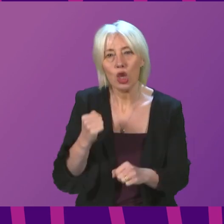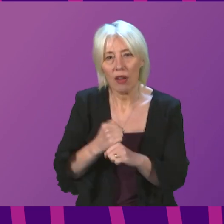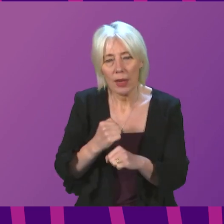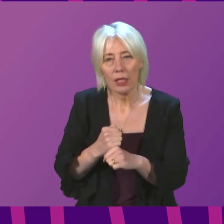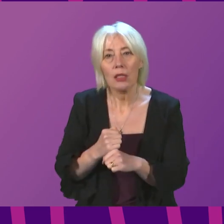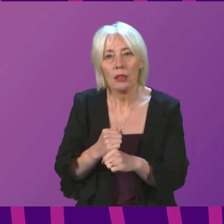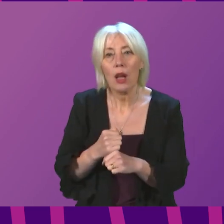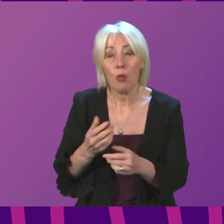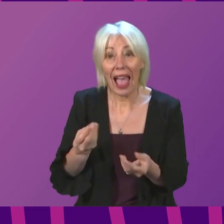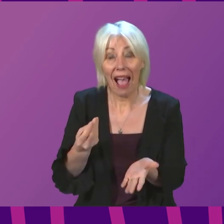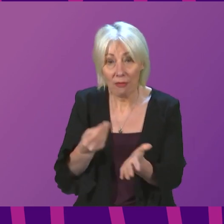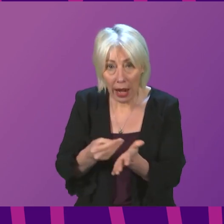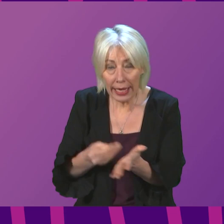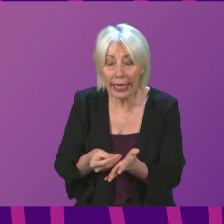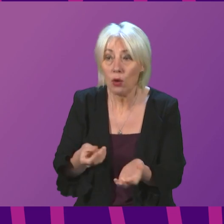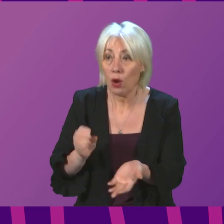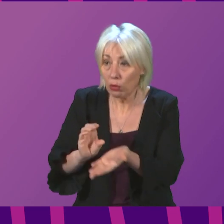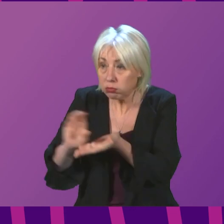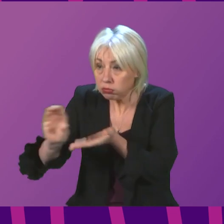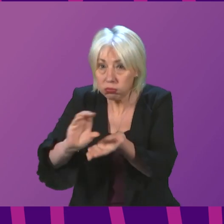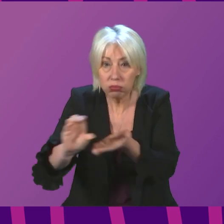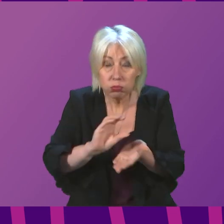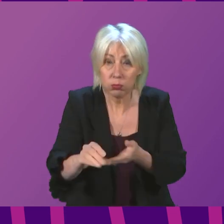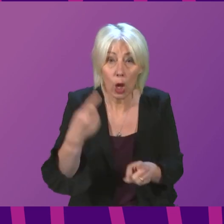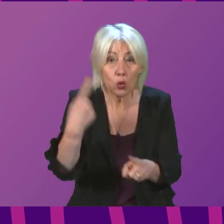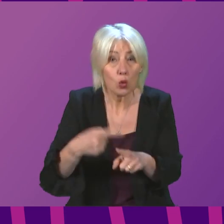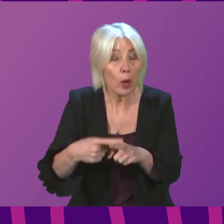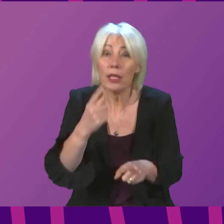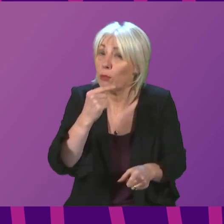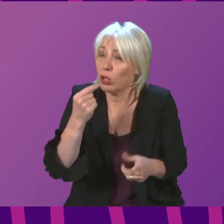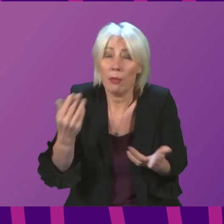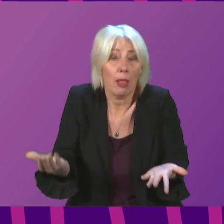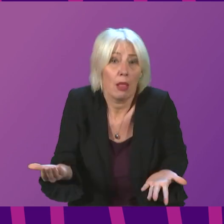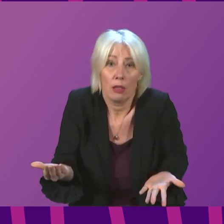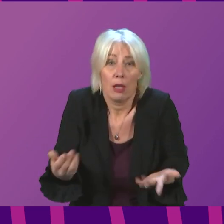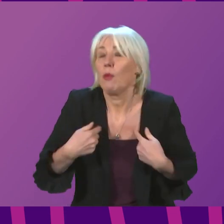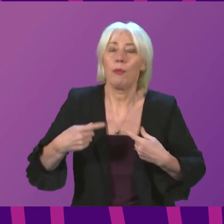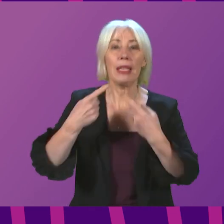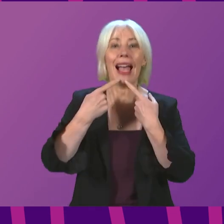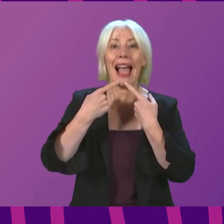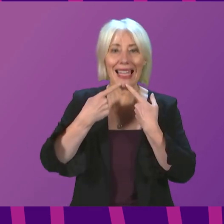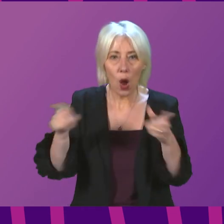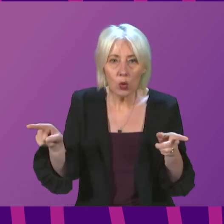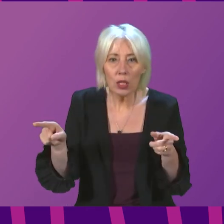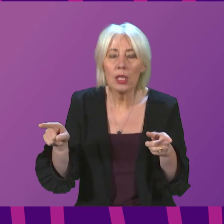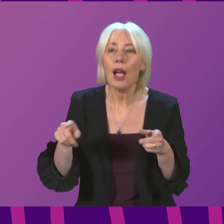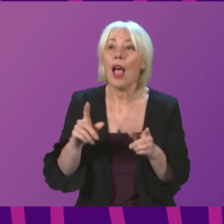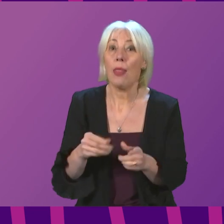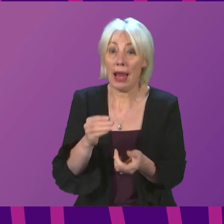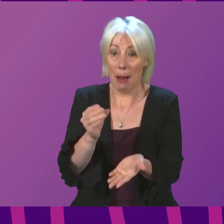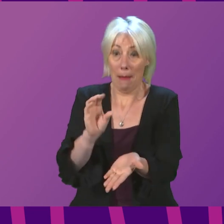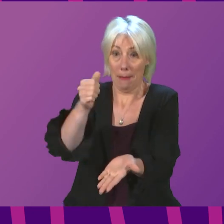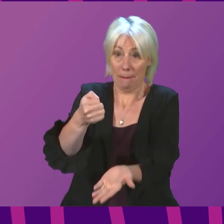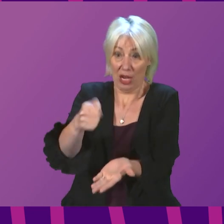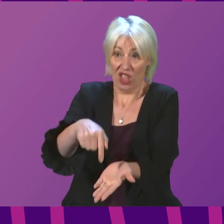Money is flowing and will flow to businesses as quickly as possible, from announcing it, through to making the money available to